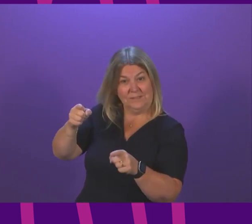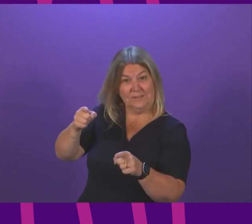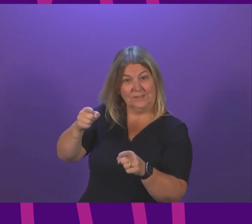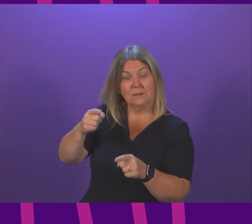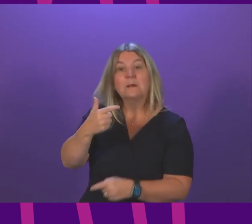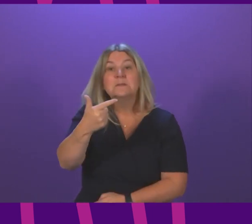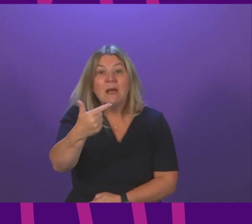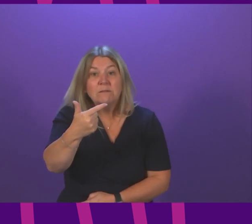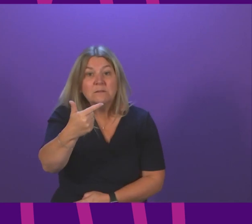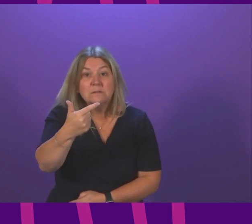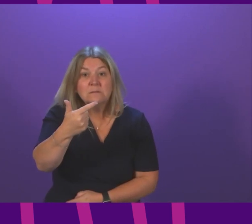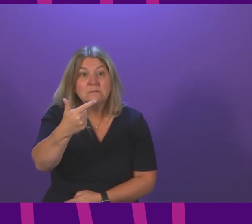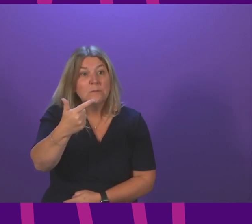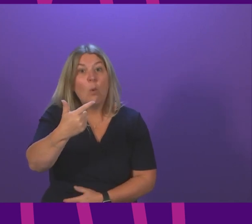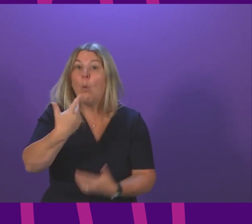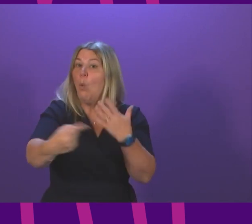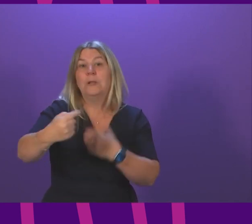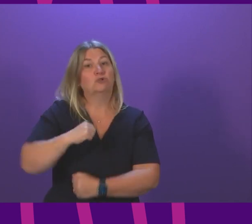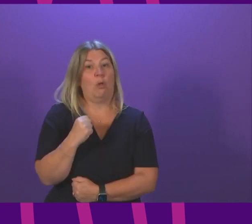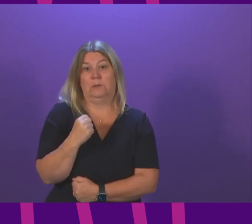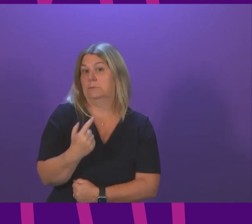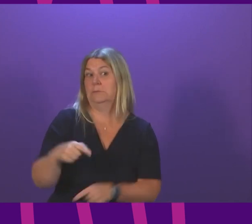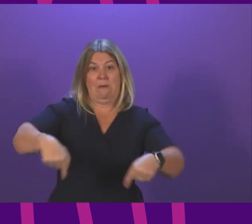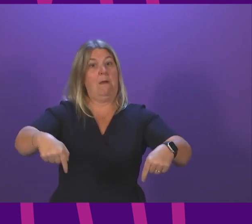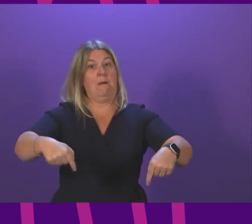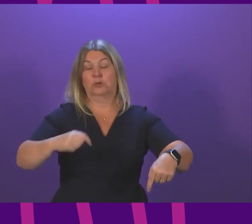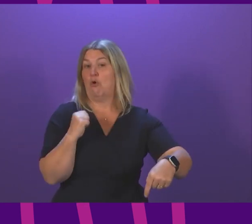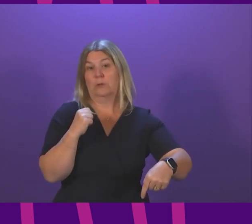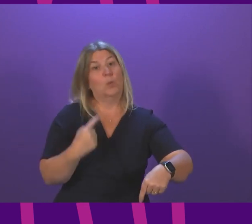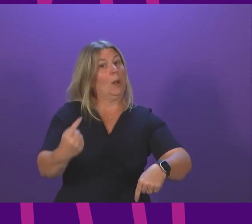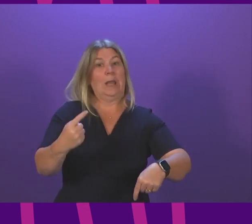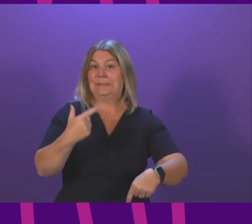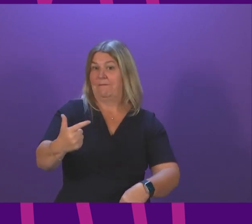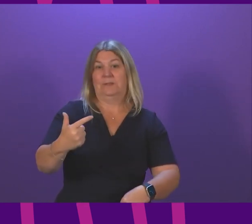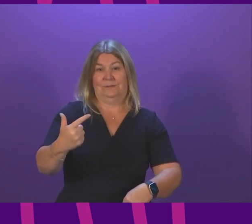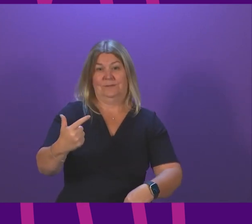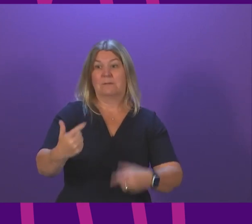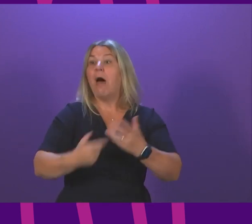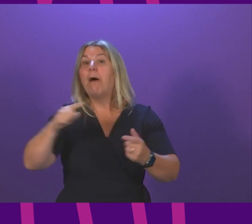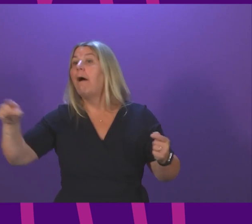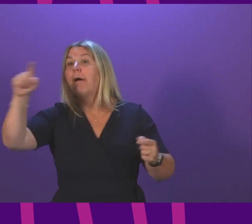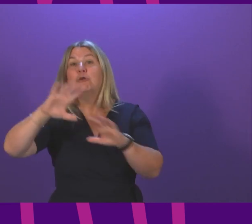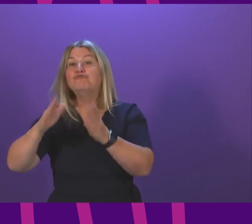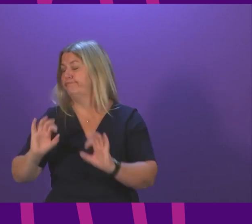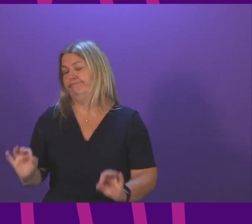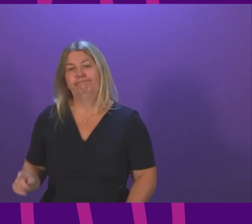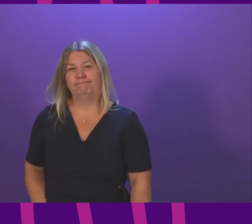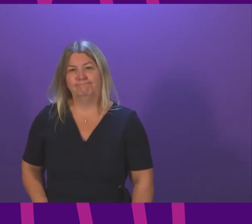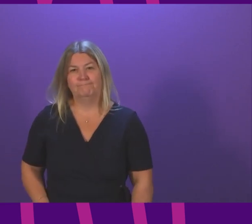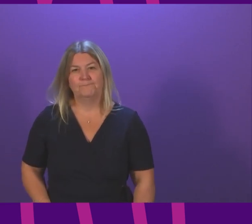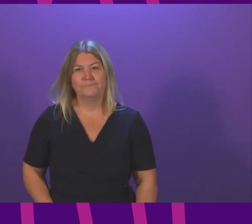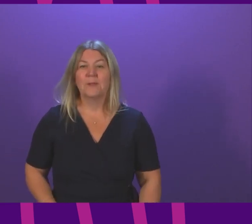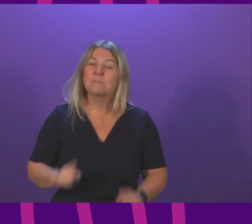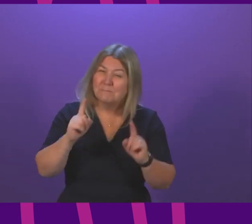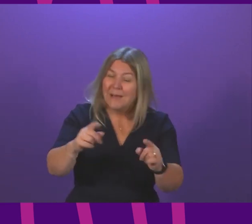exist anywhere else. That's how seriously we are taking the obligation to help those most in need. But I come back to the point our